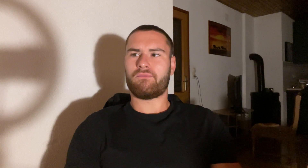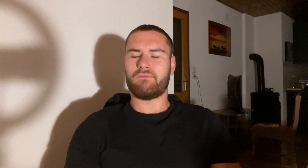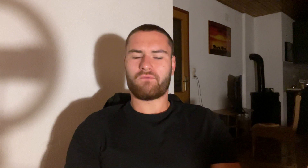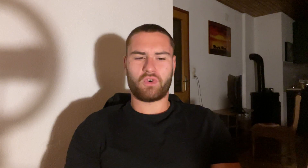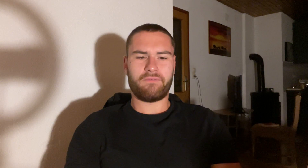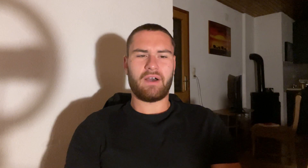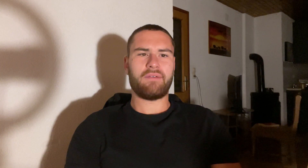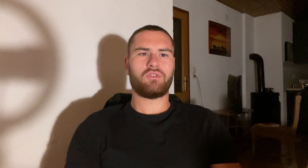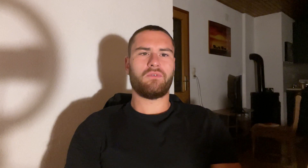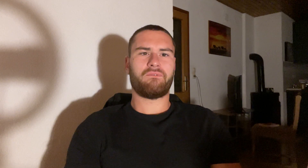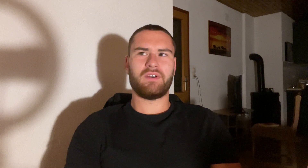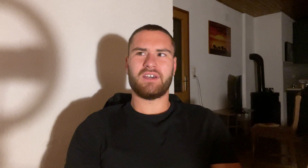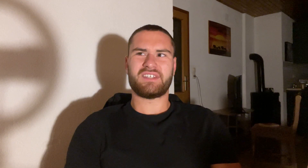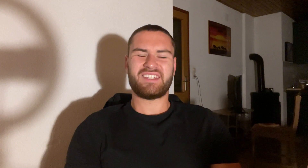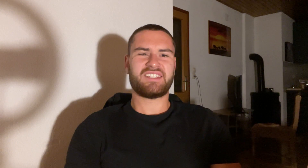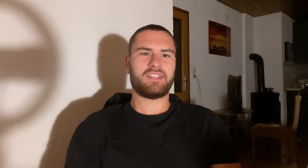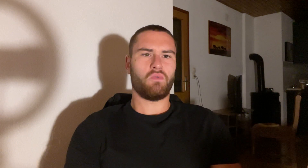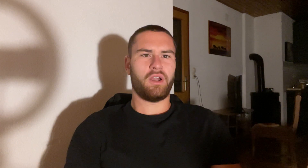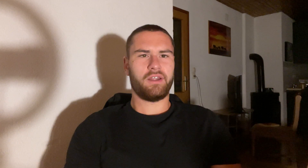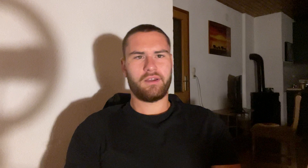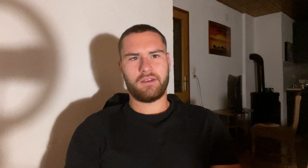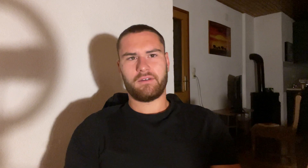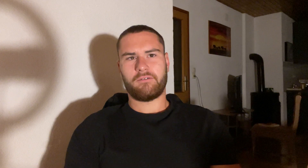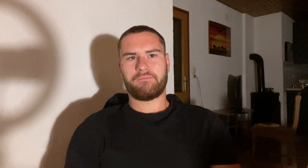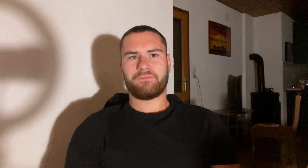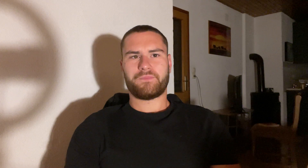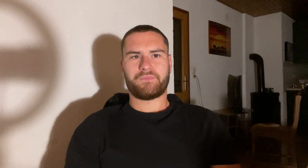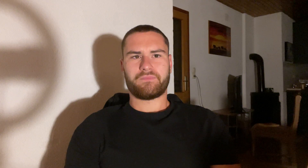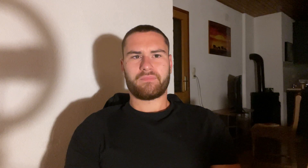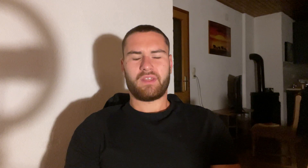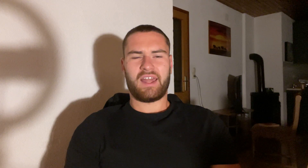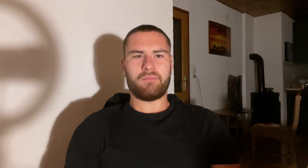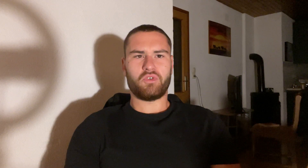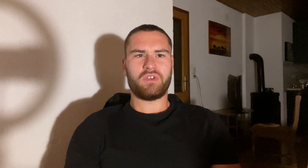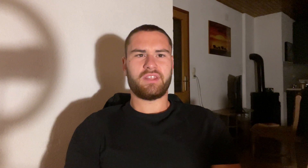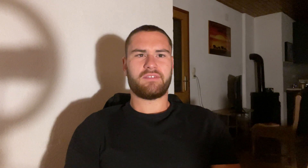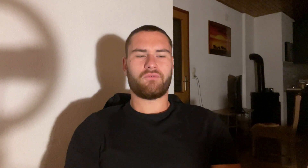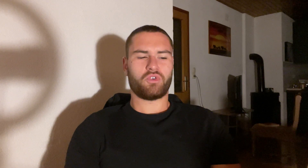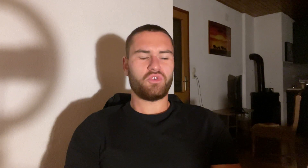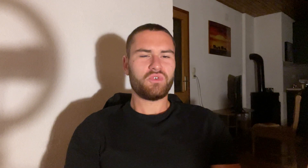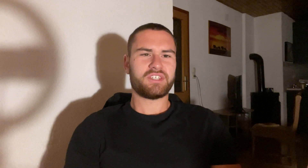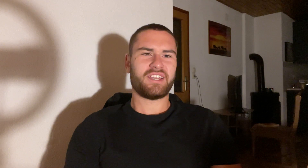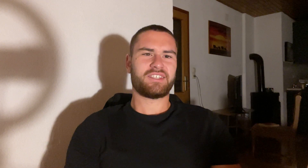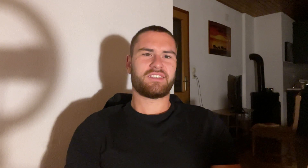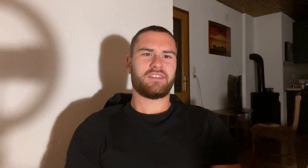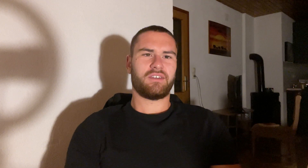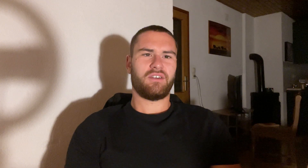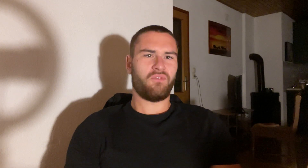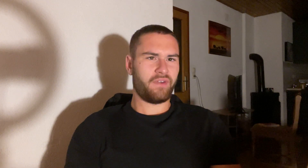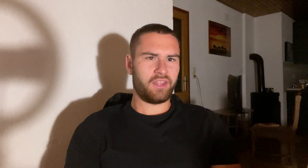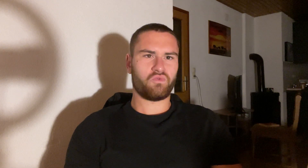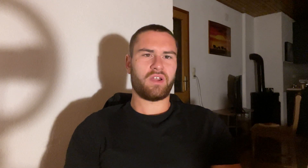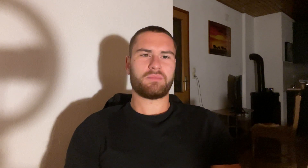45 to 61. And I'm doing it for two sets of eight reps.